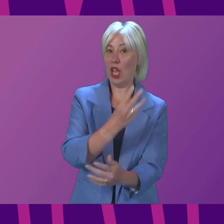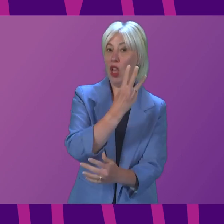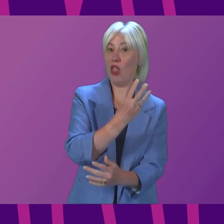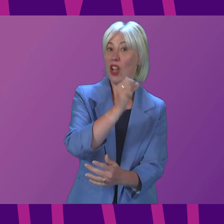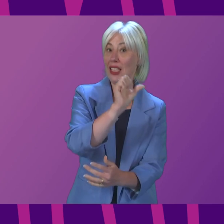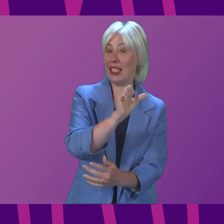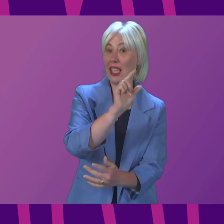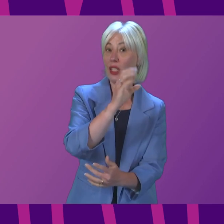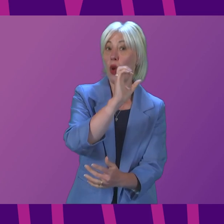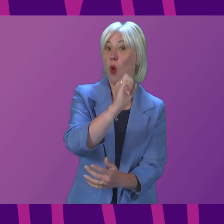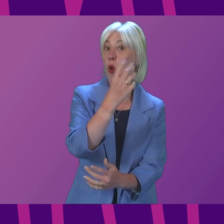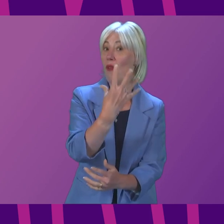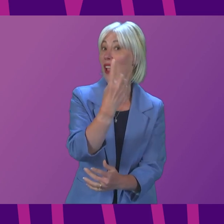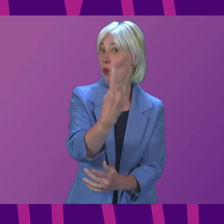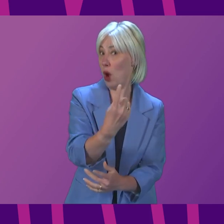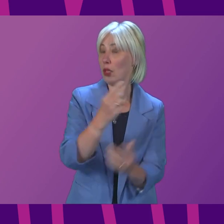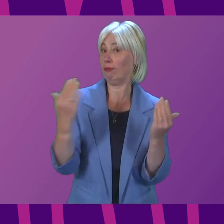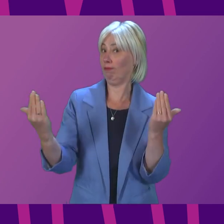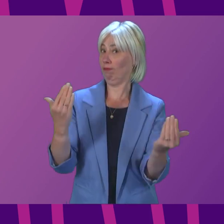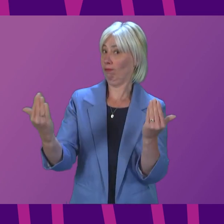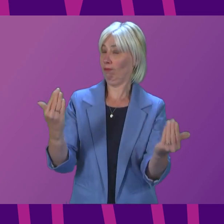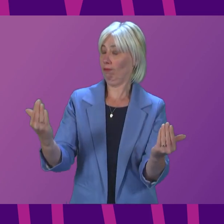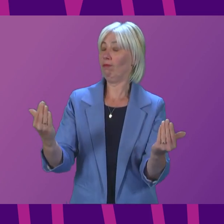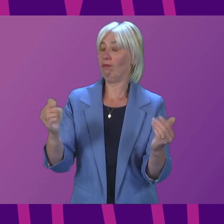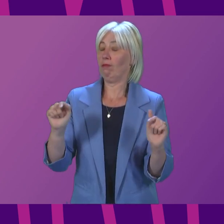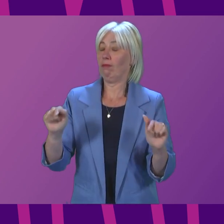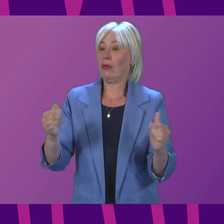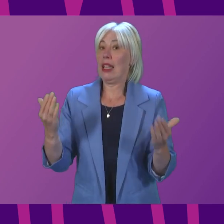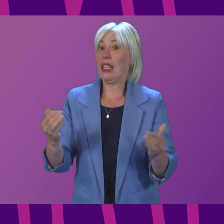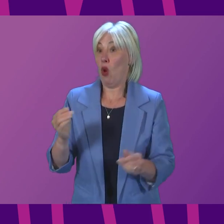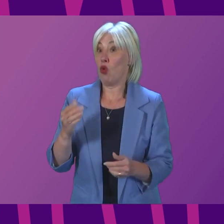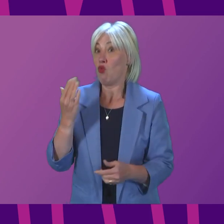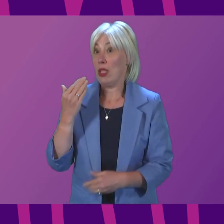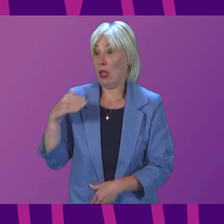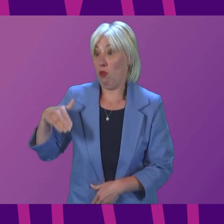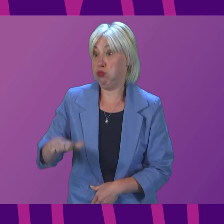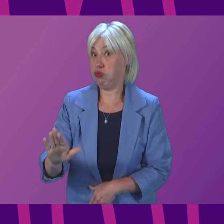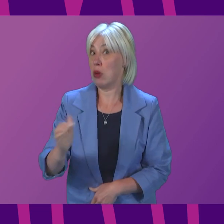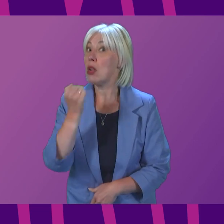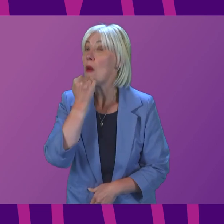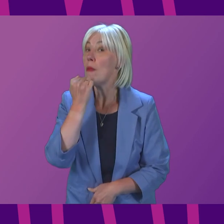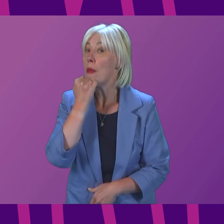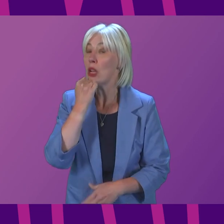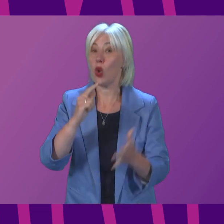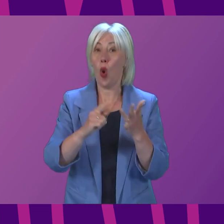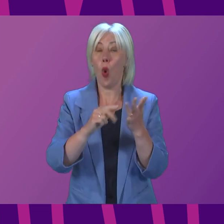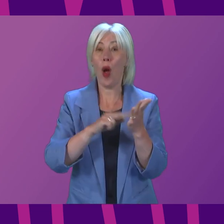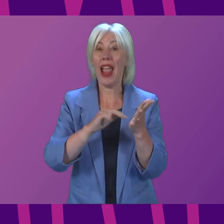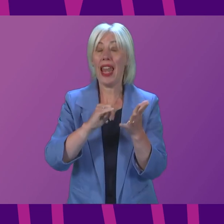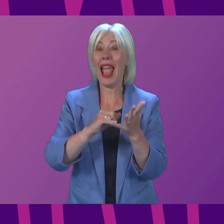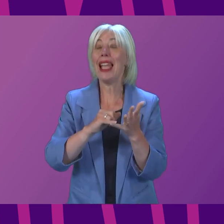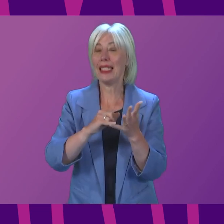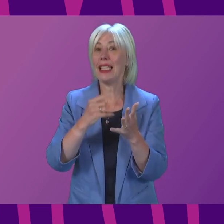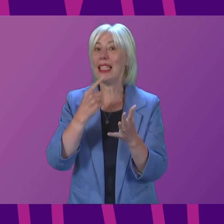,051. These figures reflect the recent increase in cases. The ONS survey suggests